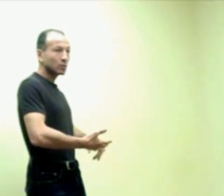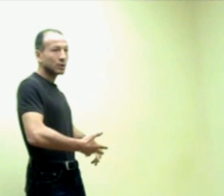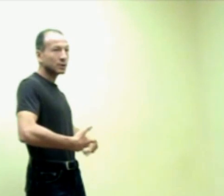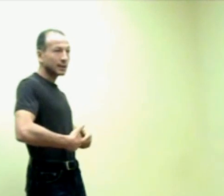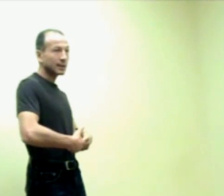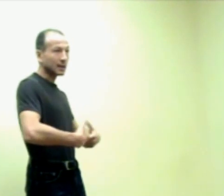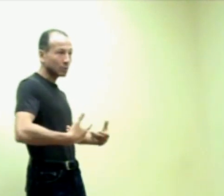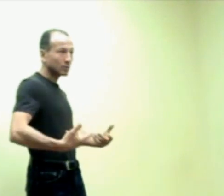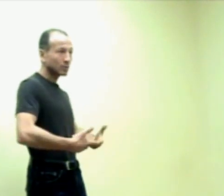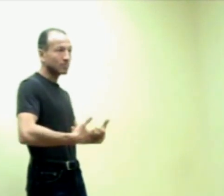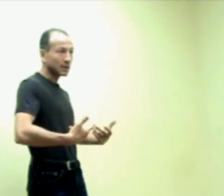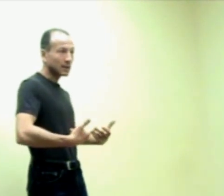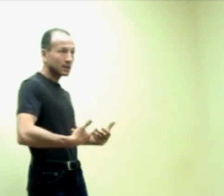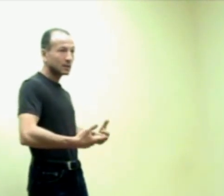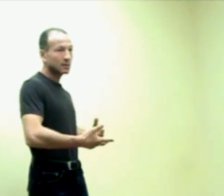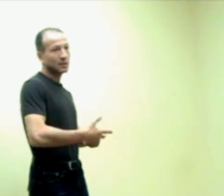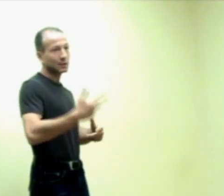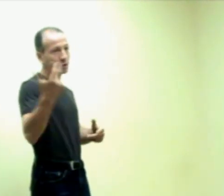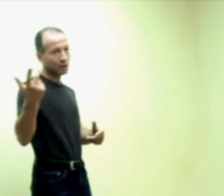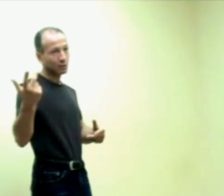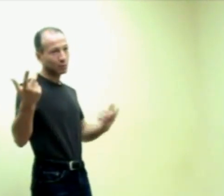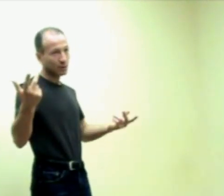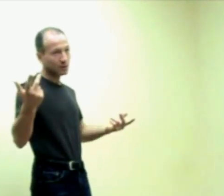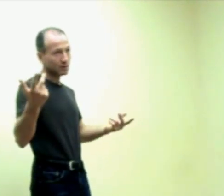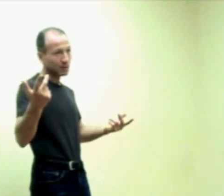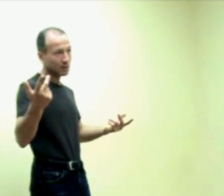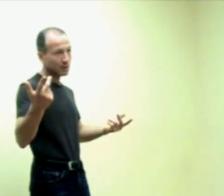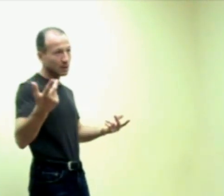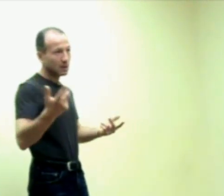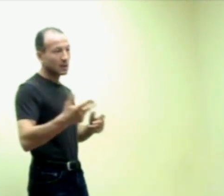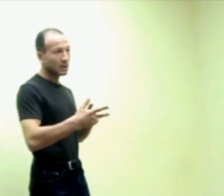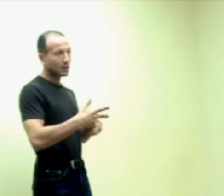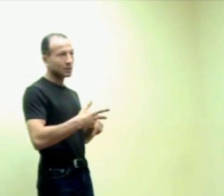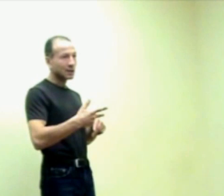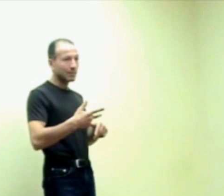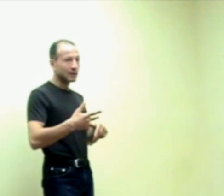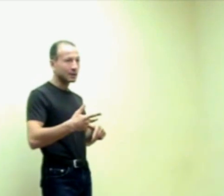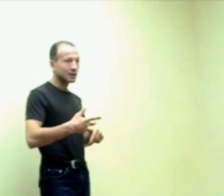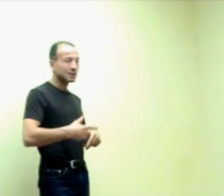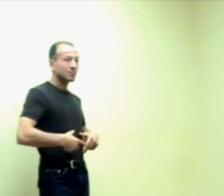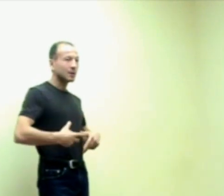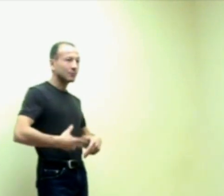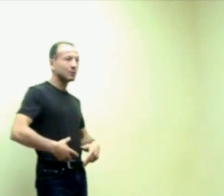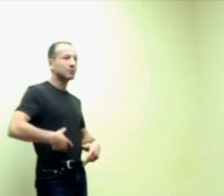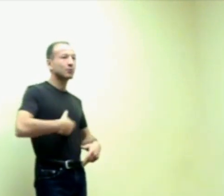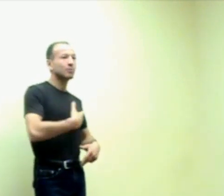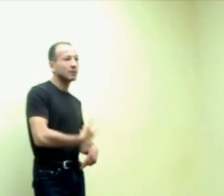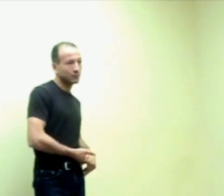nutrients getting out to the blood exchange of nutrients right and then what's happening is my food is propelled